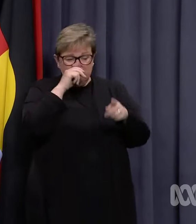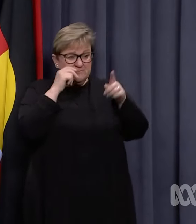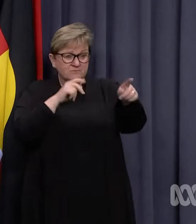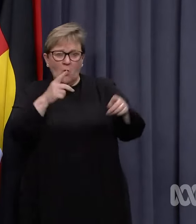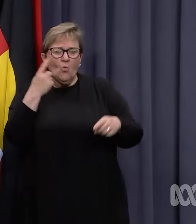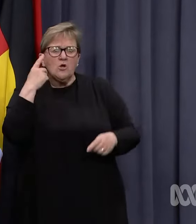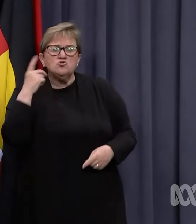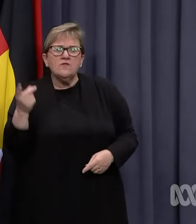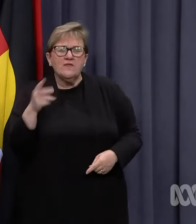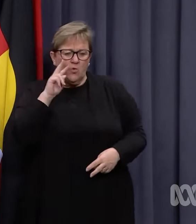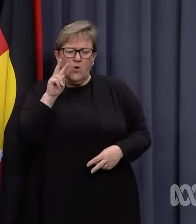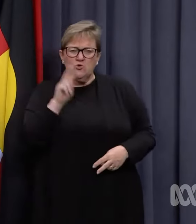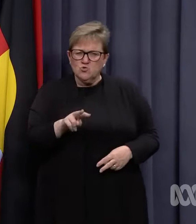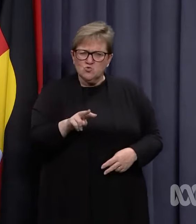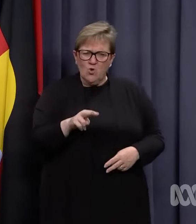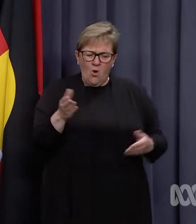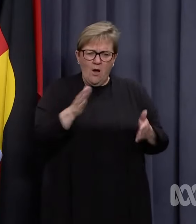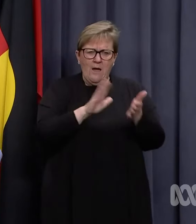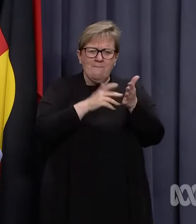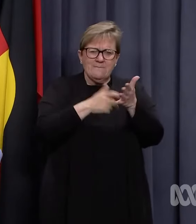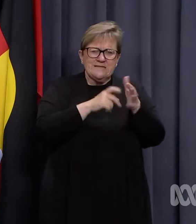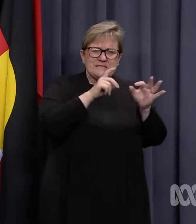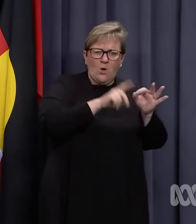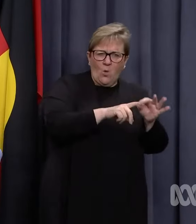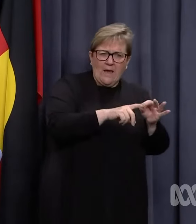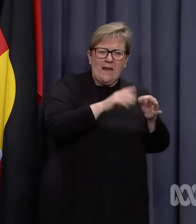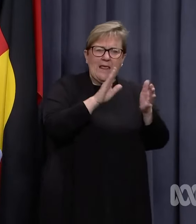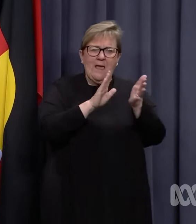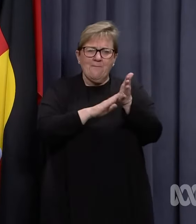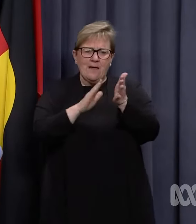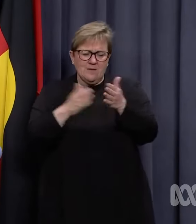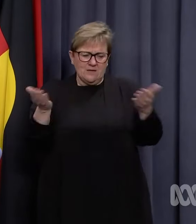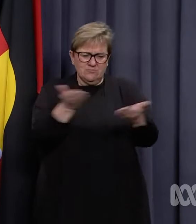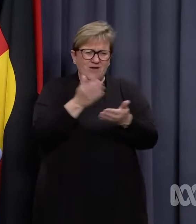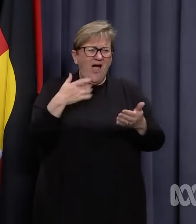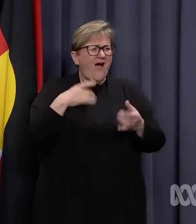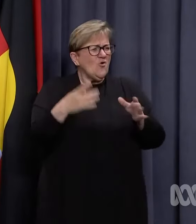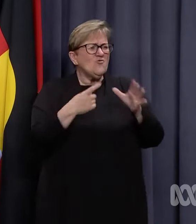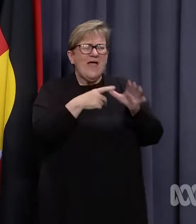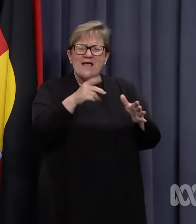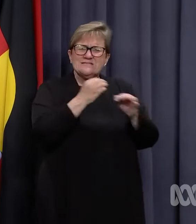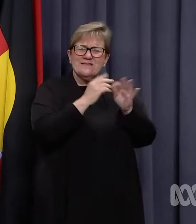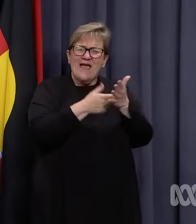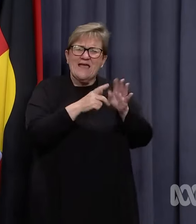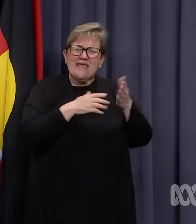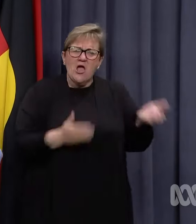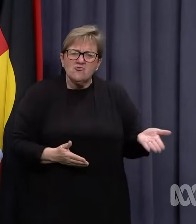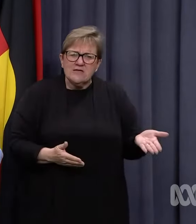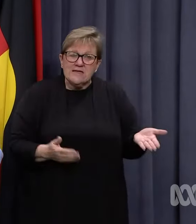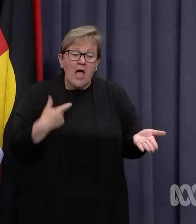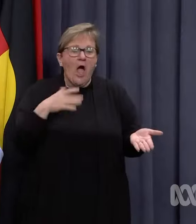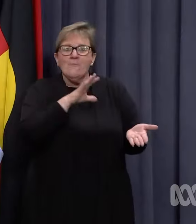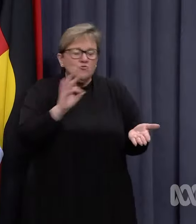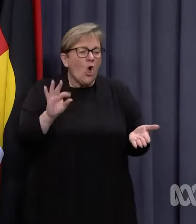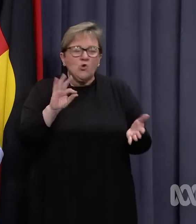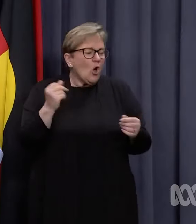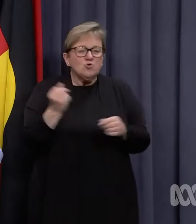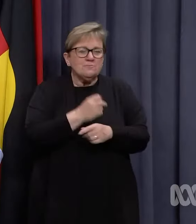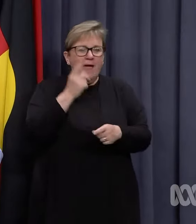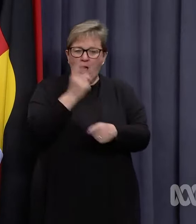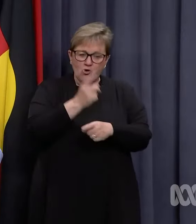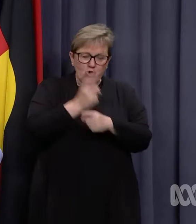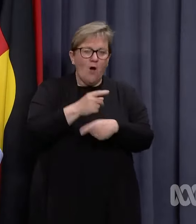reaction when you saw that exchange between Mr Quigley and Mr McGowan? I've already answered that, Gary. I've said I'm not going to make a comment